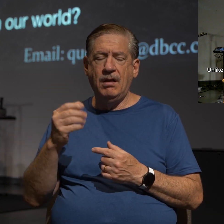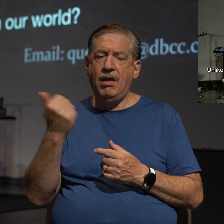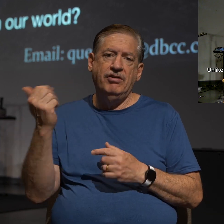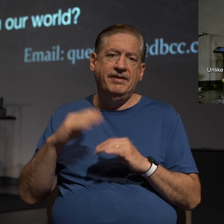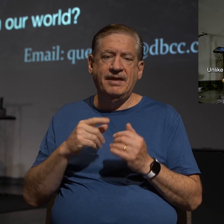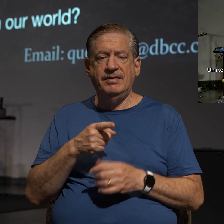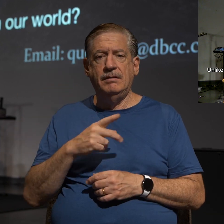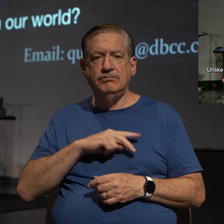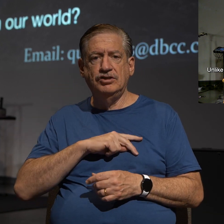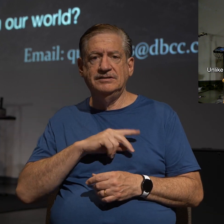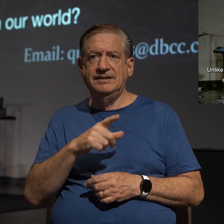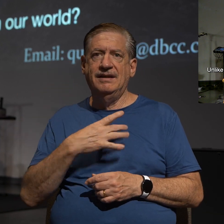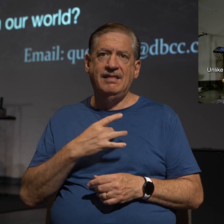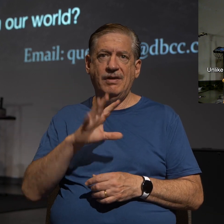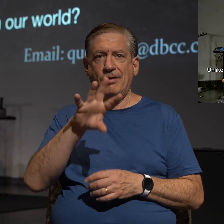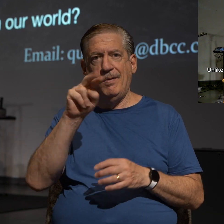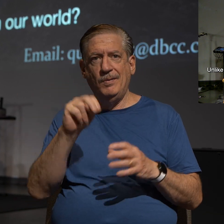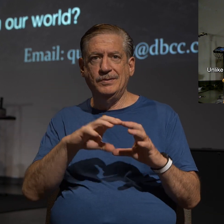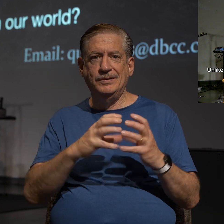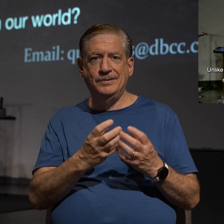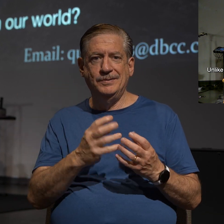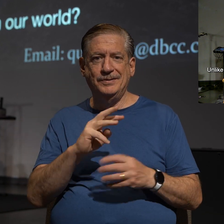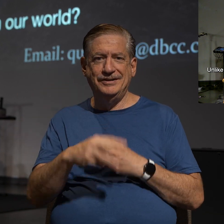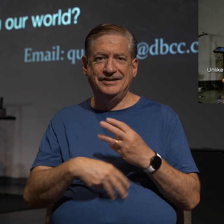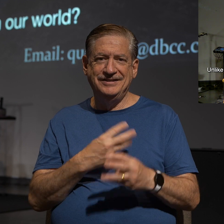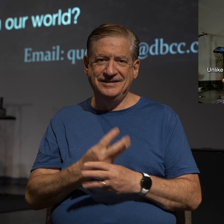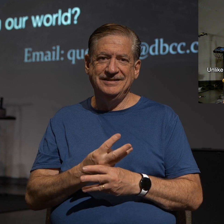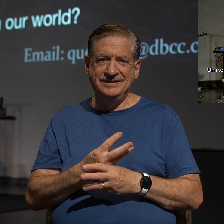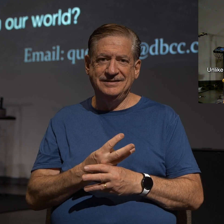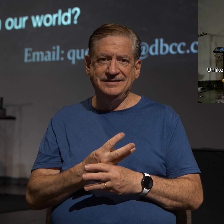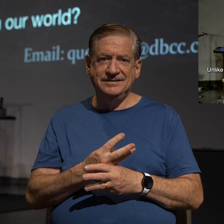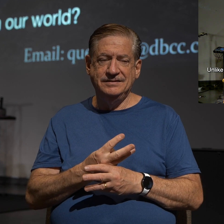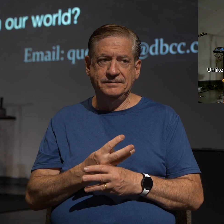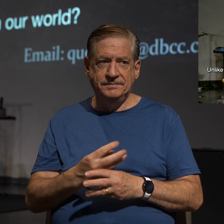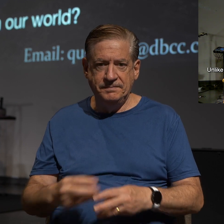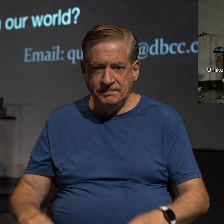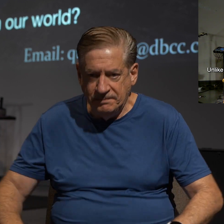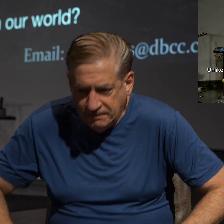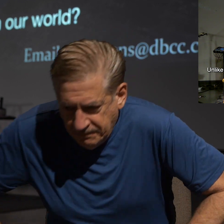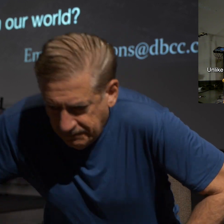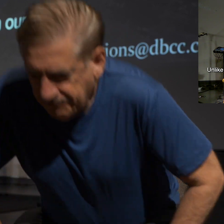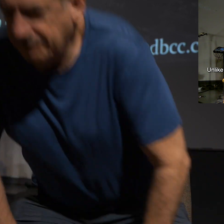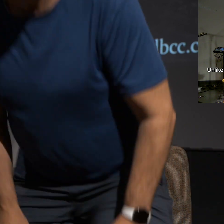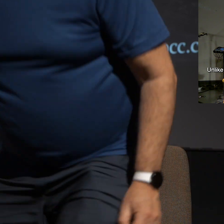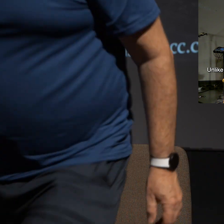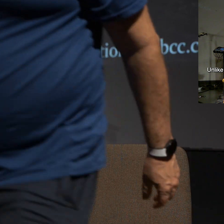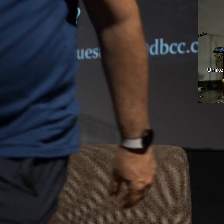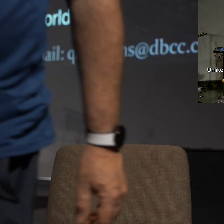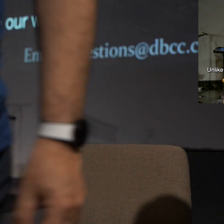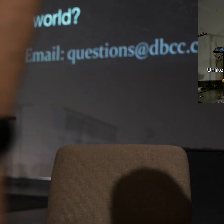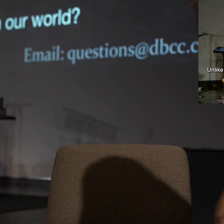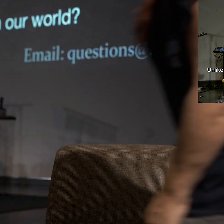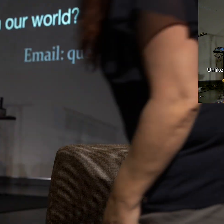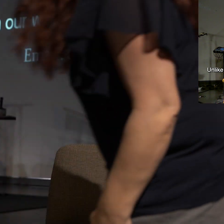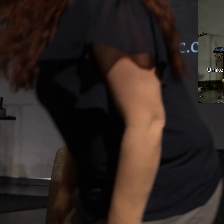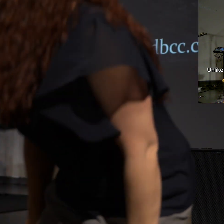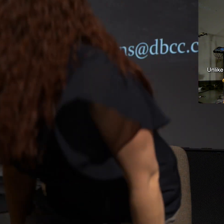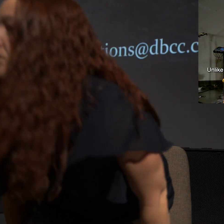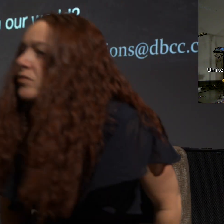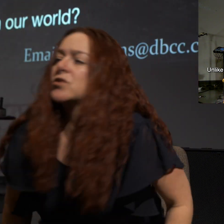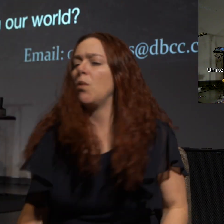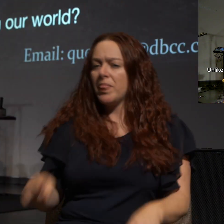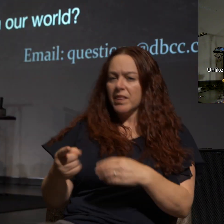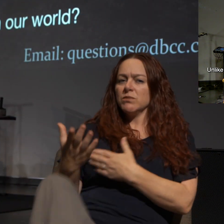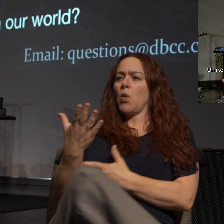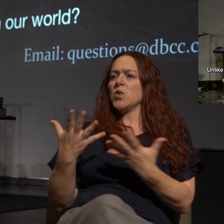like in their own little world. And so, the question we want to talk about this morning is this, how can we effectively share the